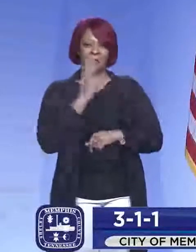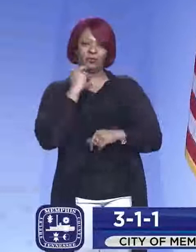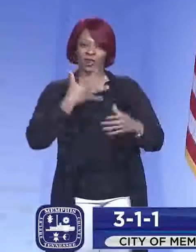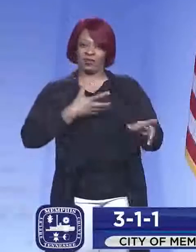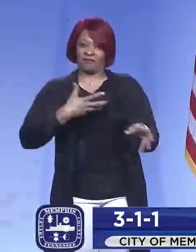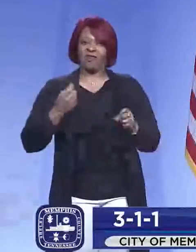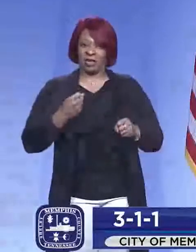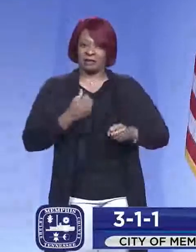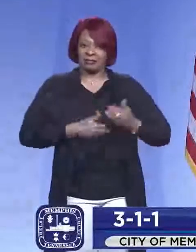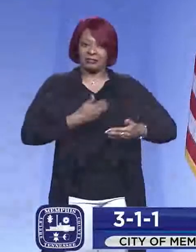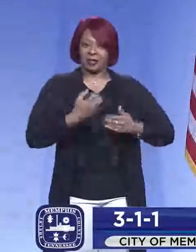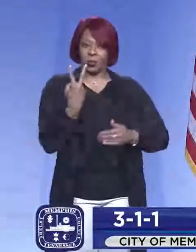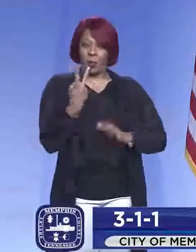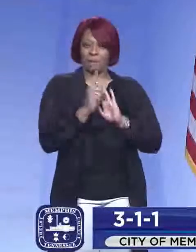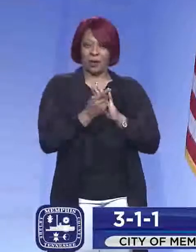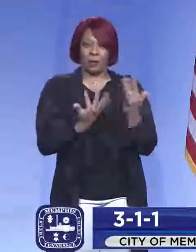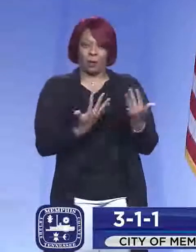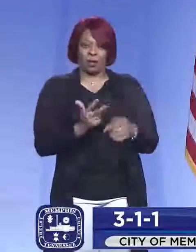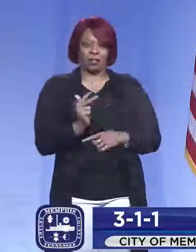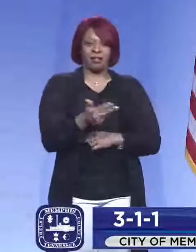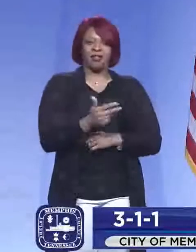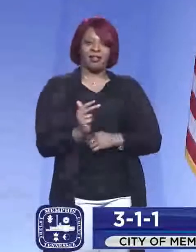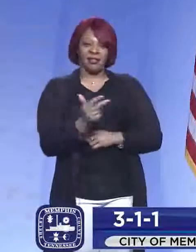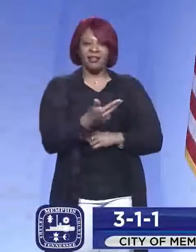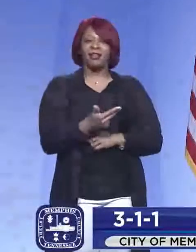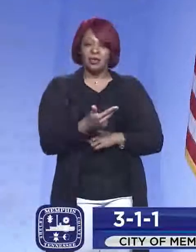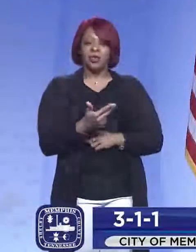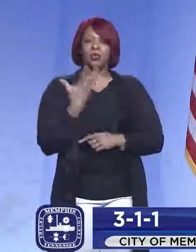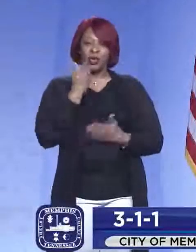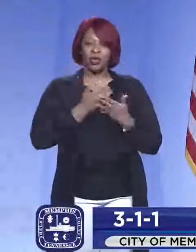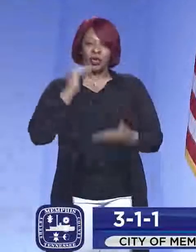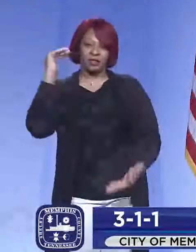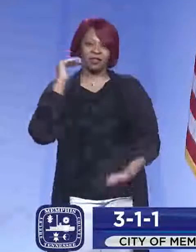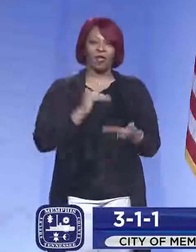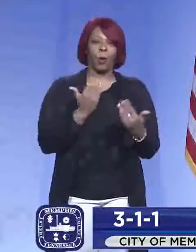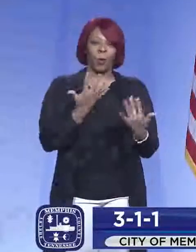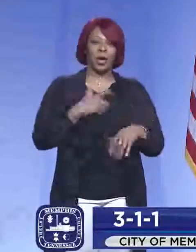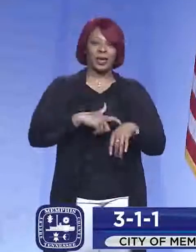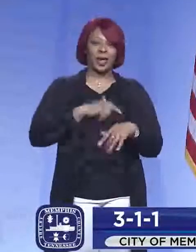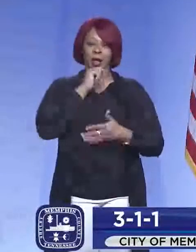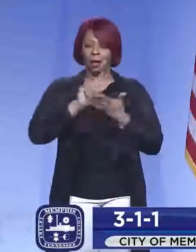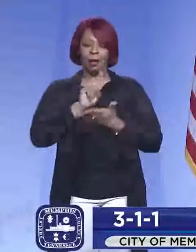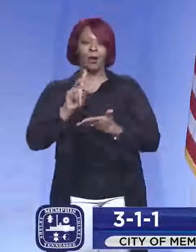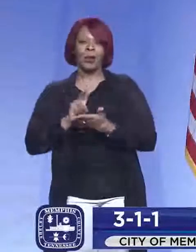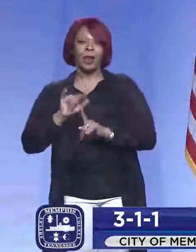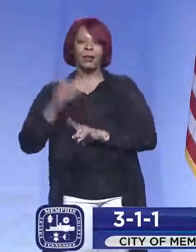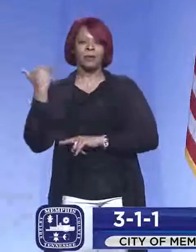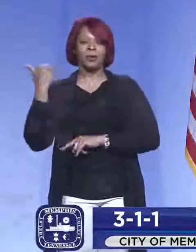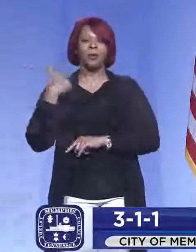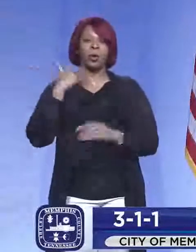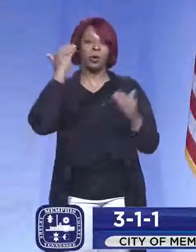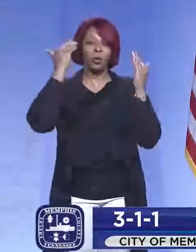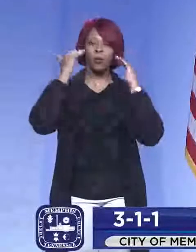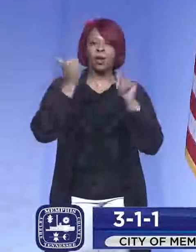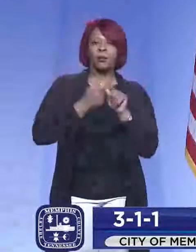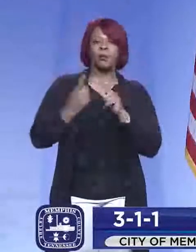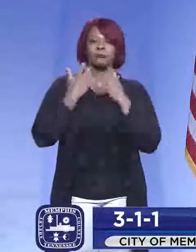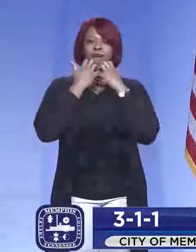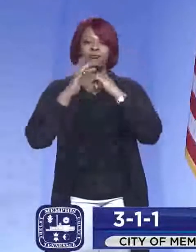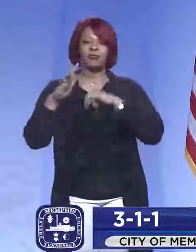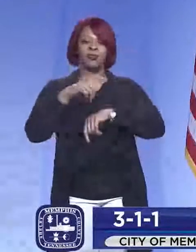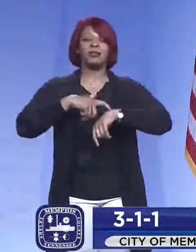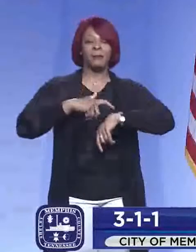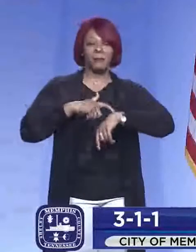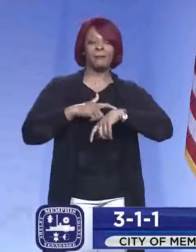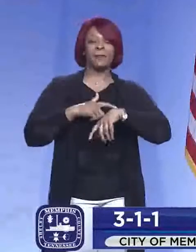very good. We've really been working on getting that wait time down so that we can be more conscious of everyone's time and